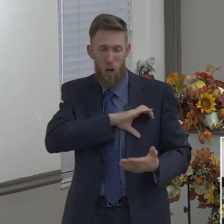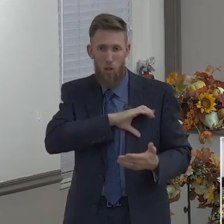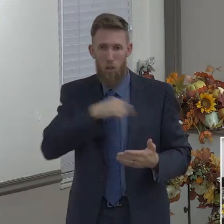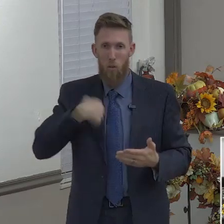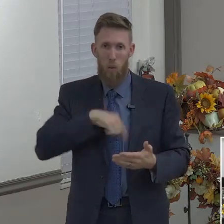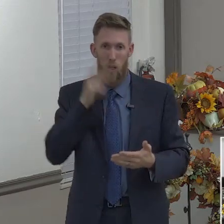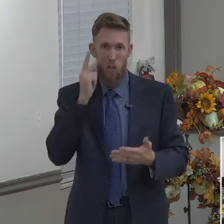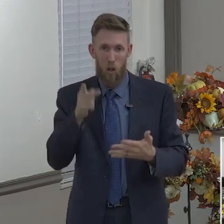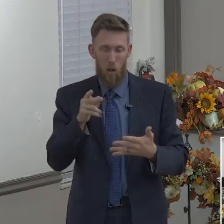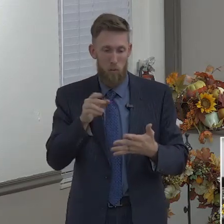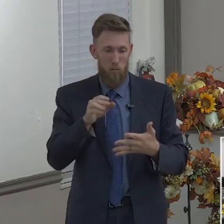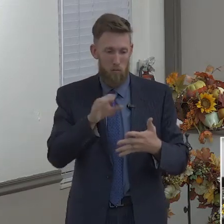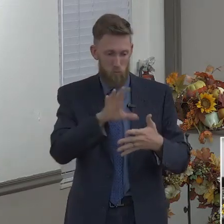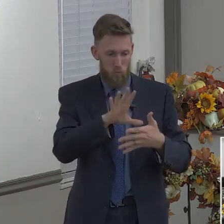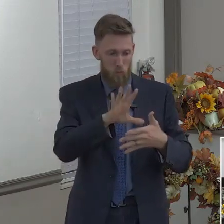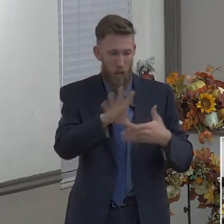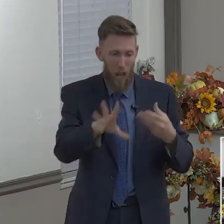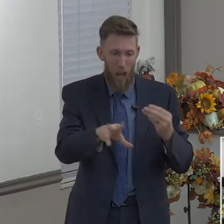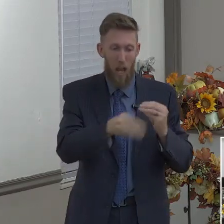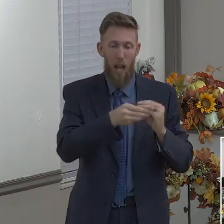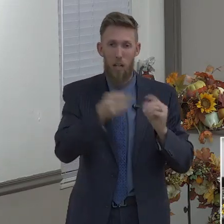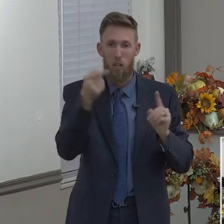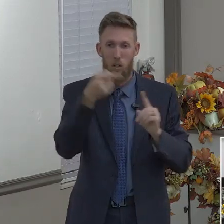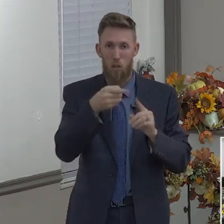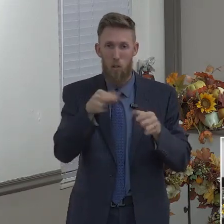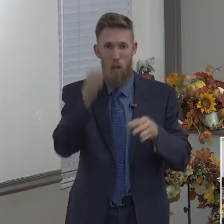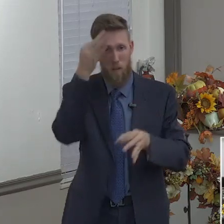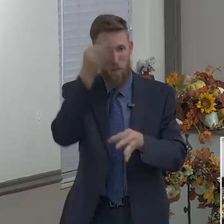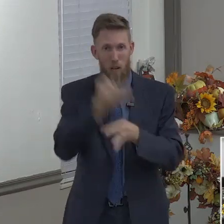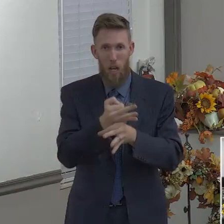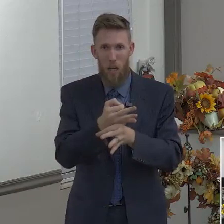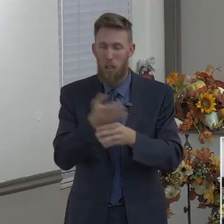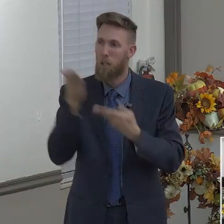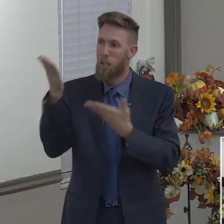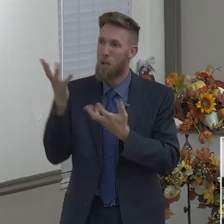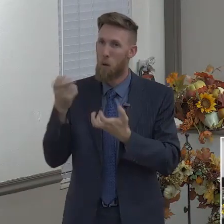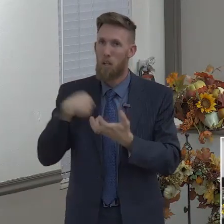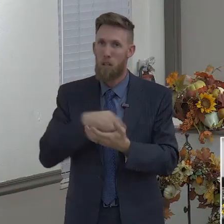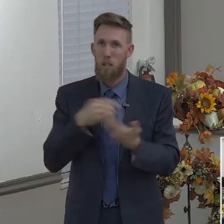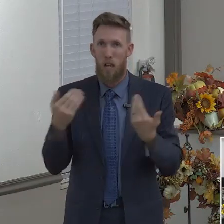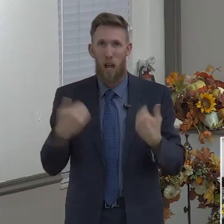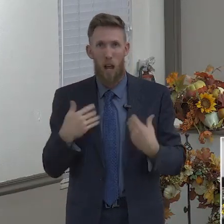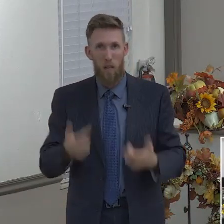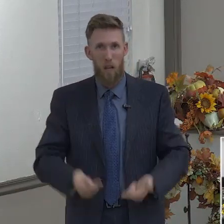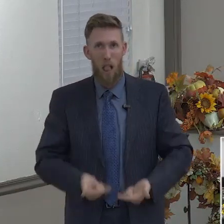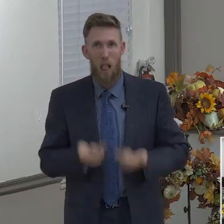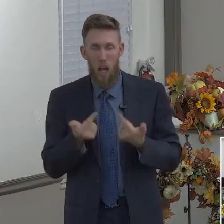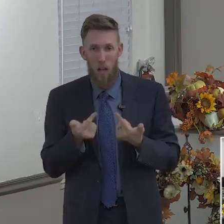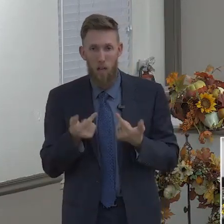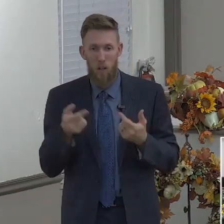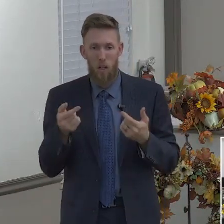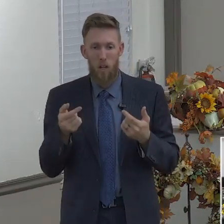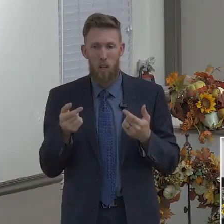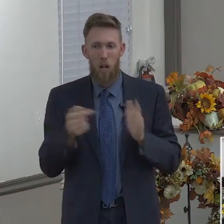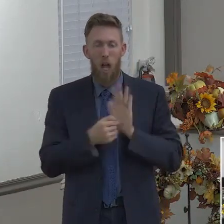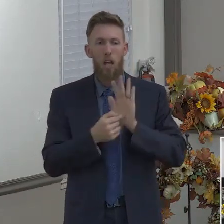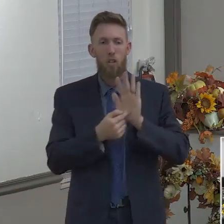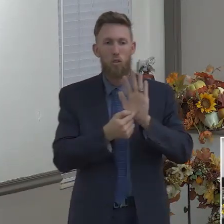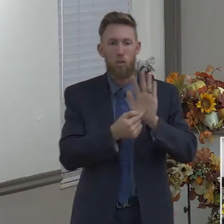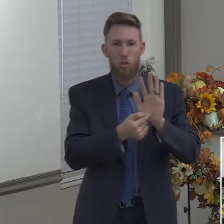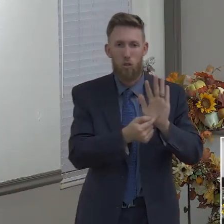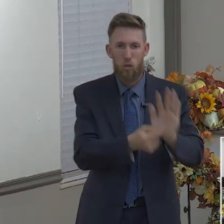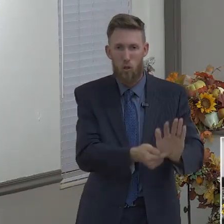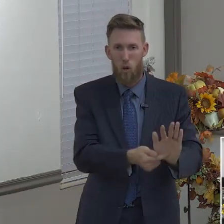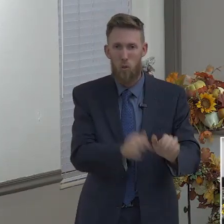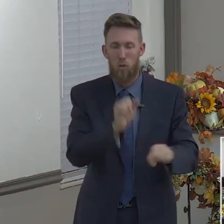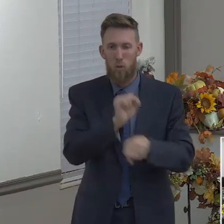God wants us to live fruitful lives. He wants us, and He gives us the capability to have these things. And God wants these things, and if